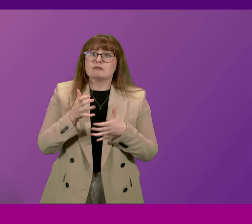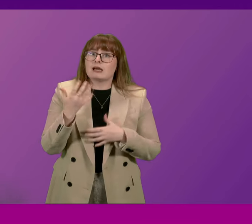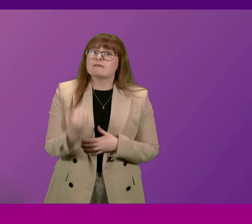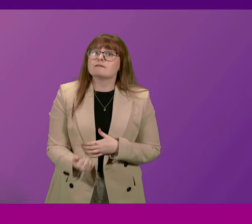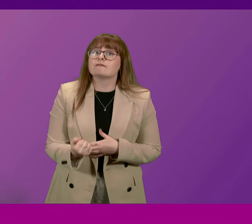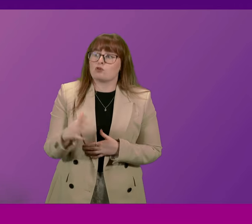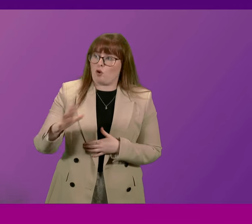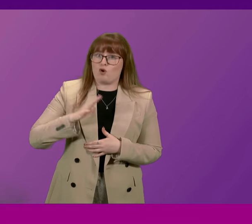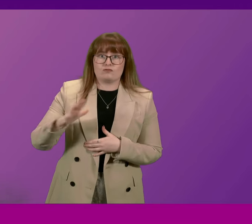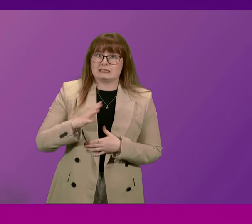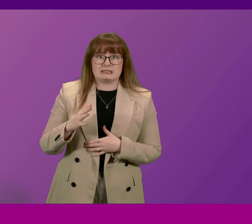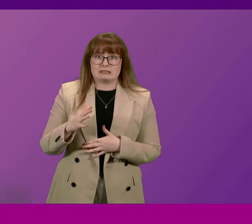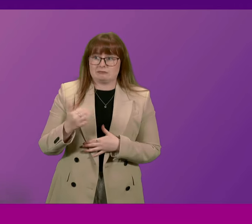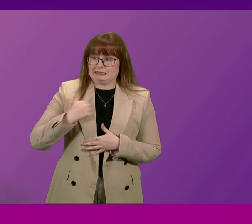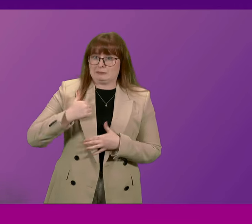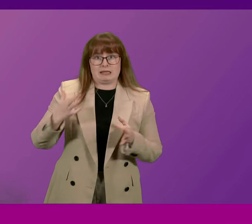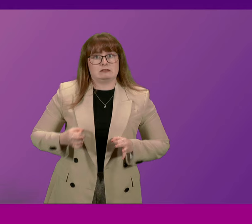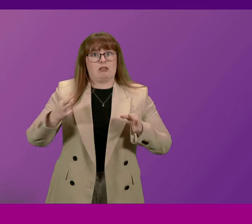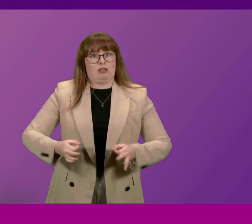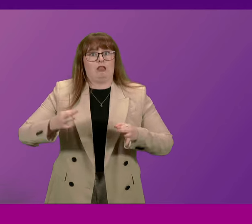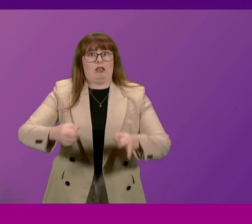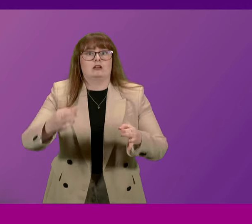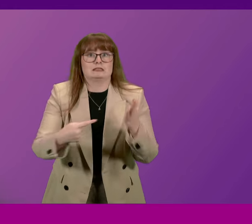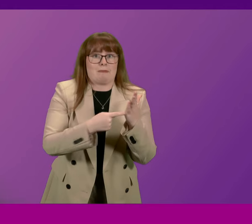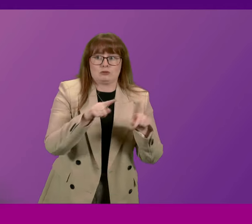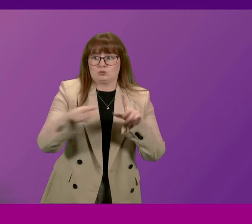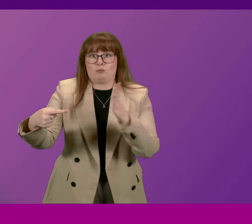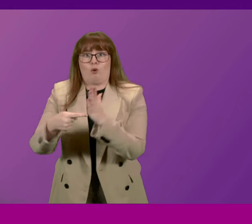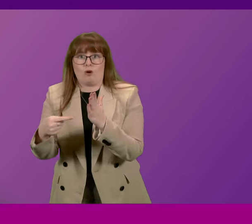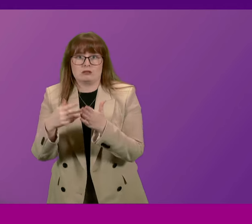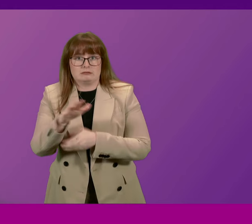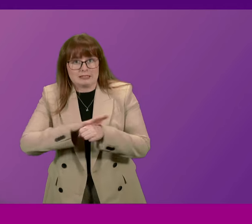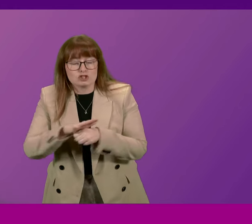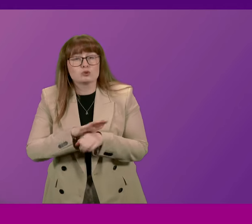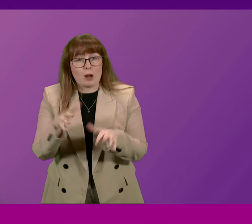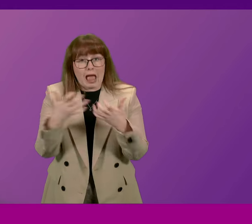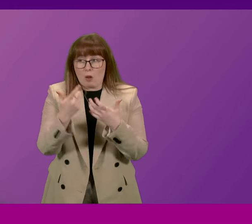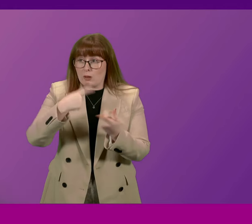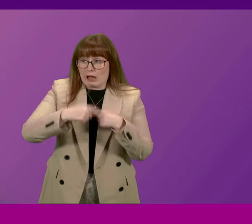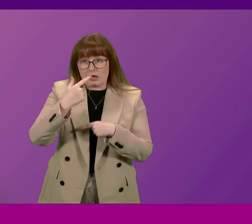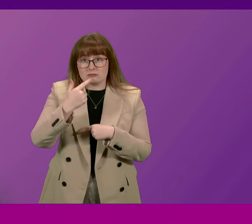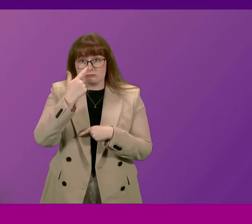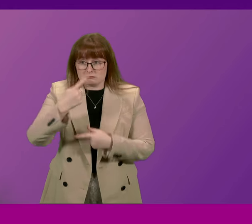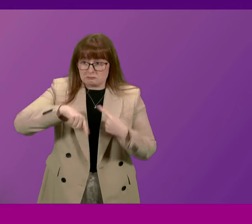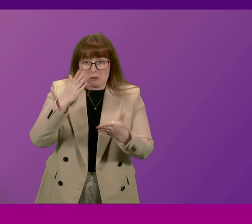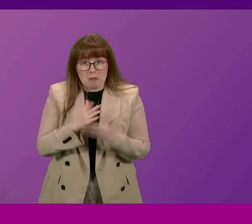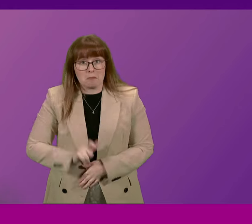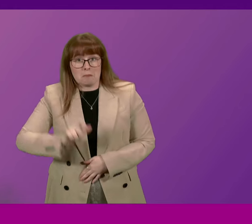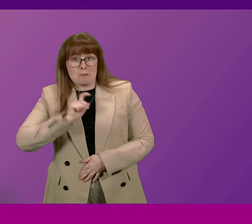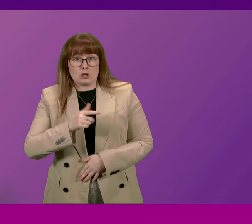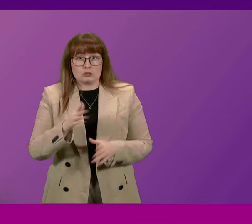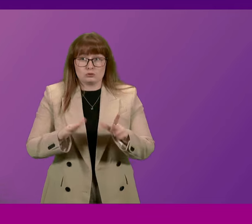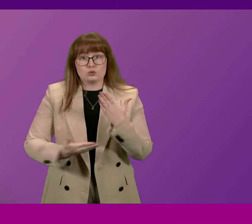there is an anticipated delay in progressing the Tomaten-Tamoy section. So how can we have confidence that the new target date of